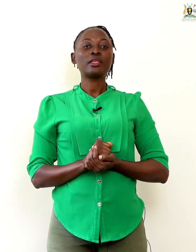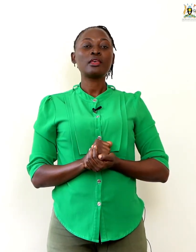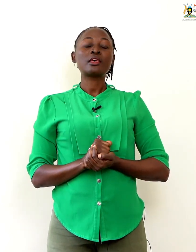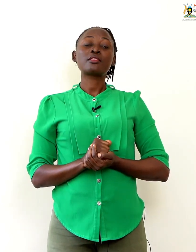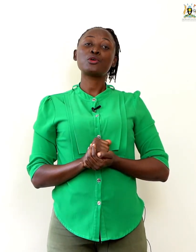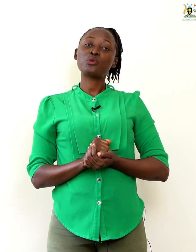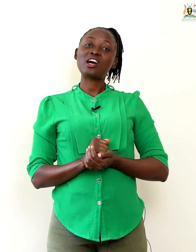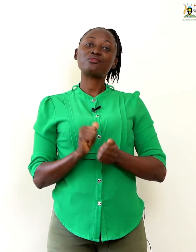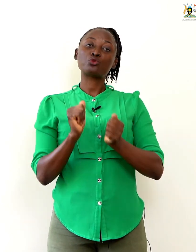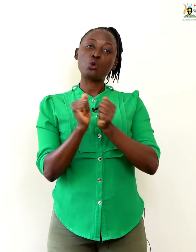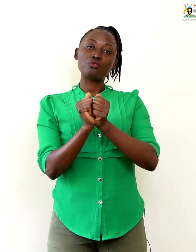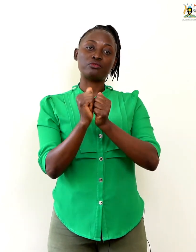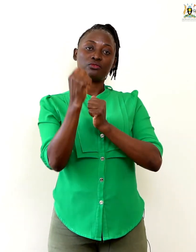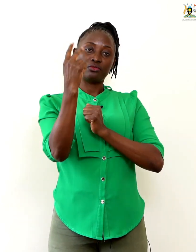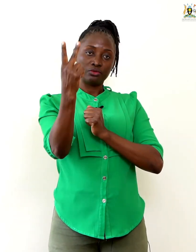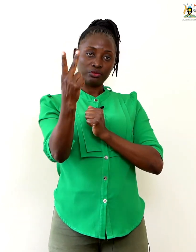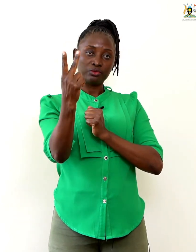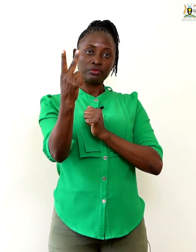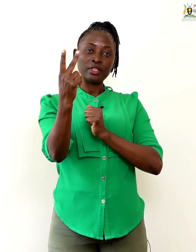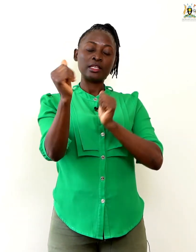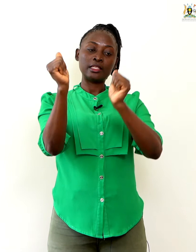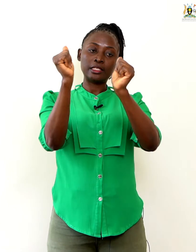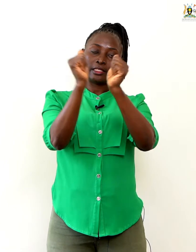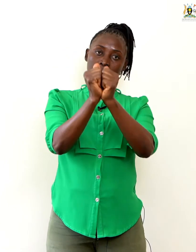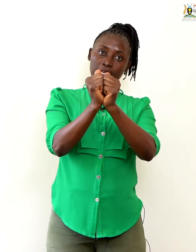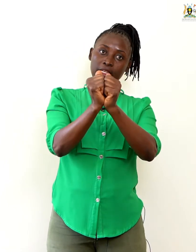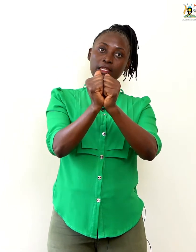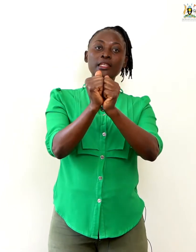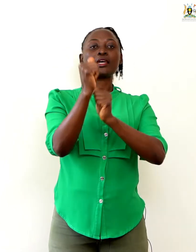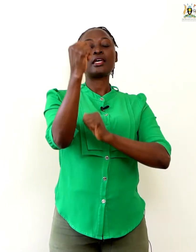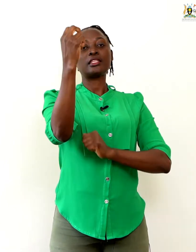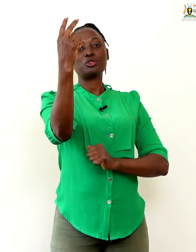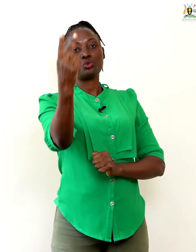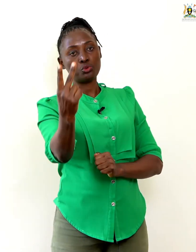Then we have 12. The 10 and the 2.